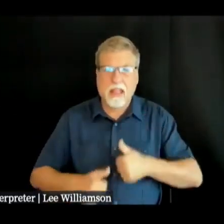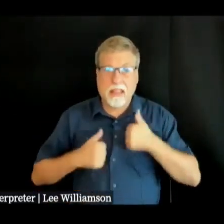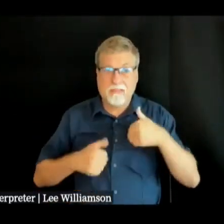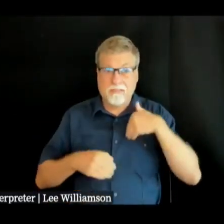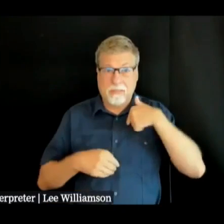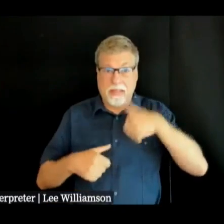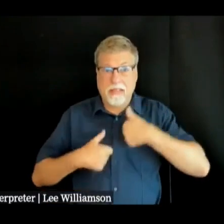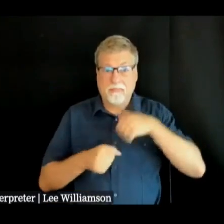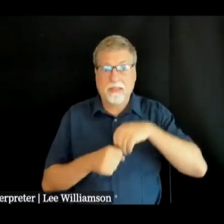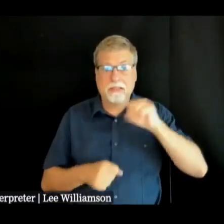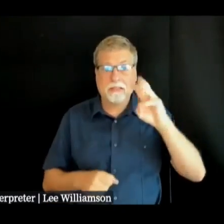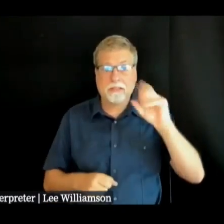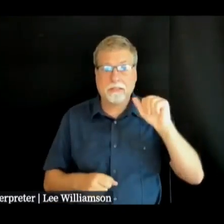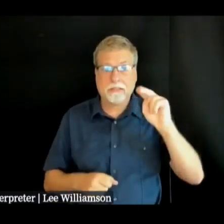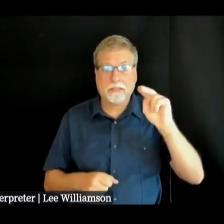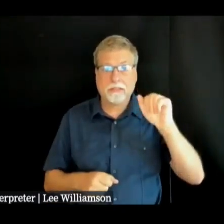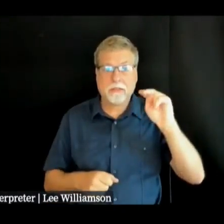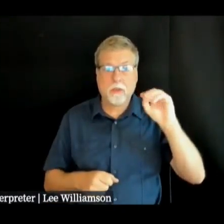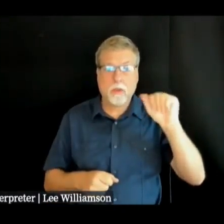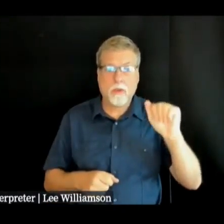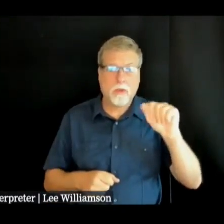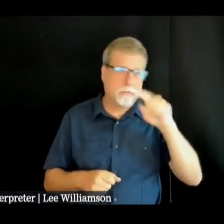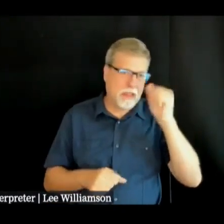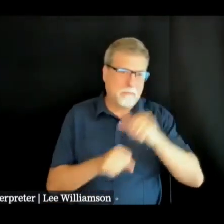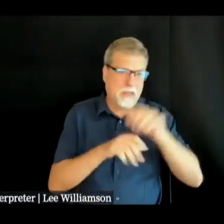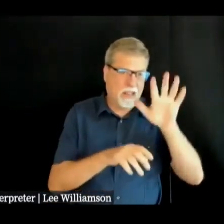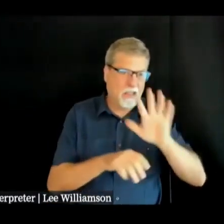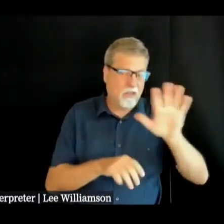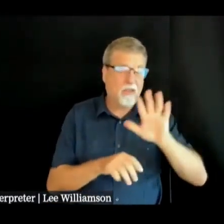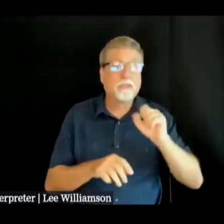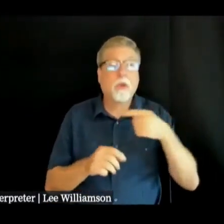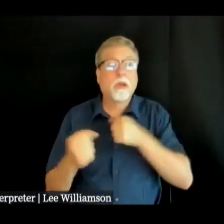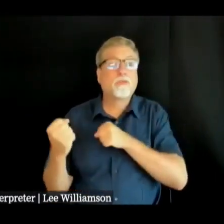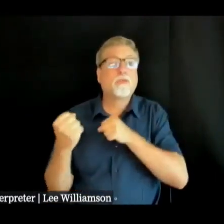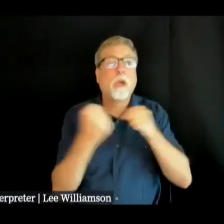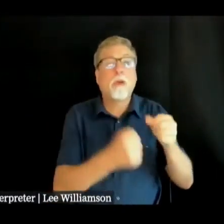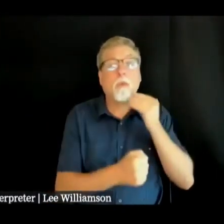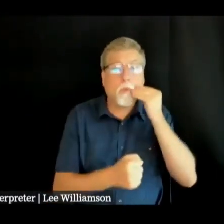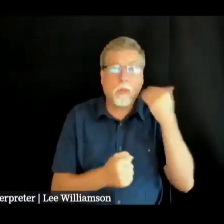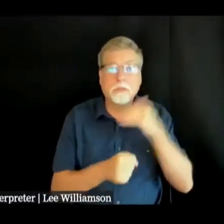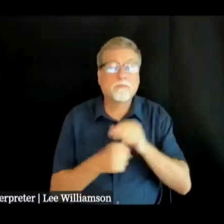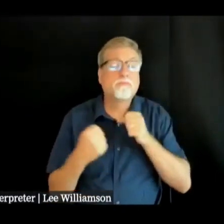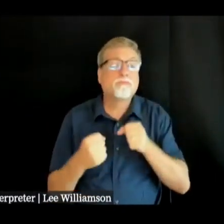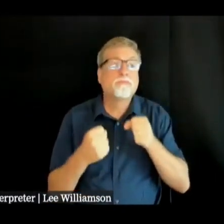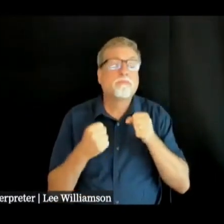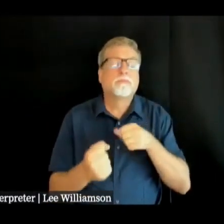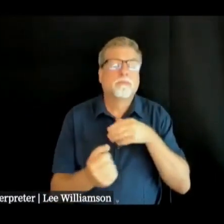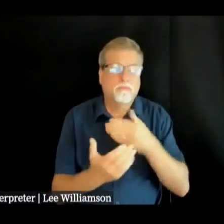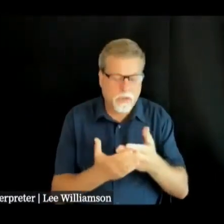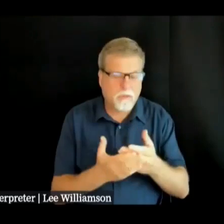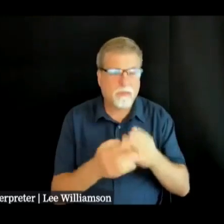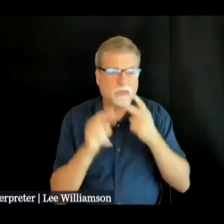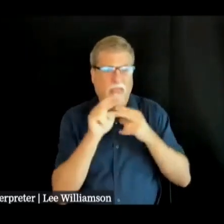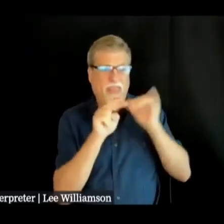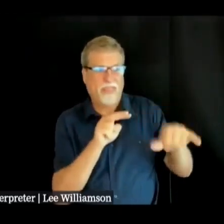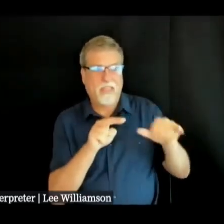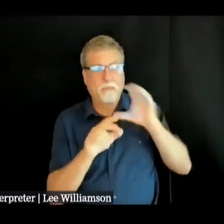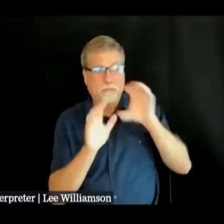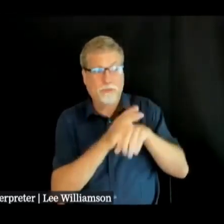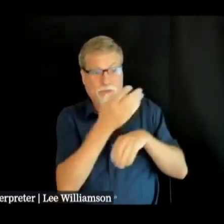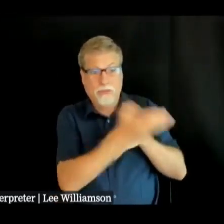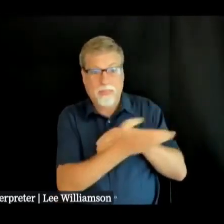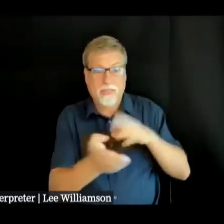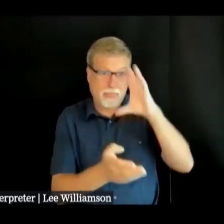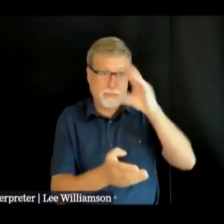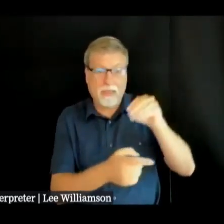mountain area right kind of in the line there and last night as i drove home from work i ran into this awesome crew from the city of ashley's